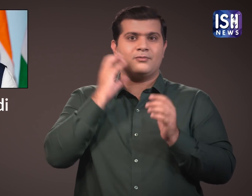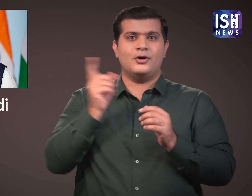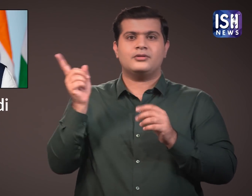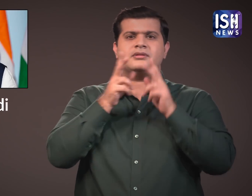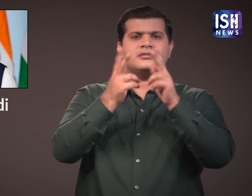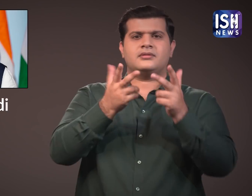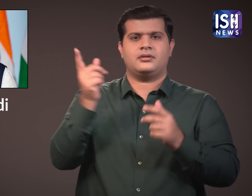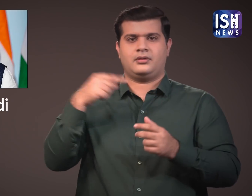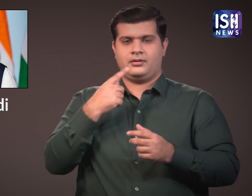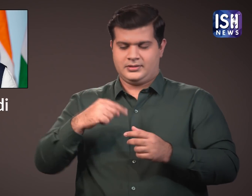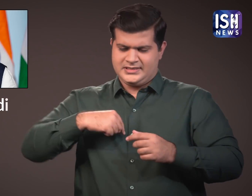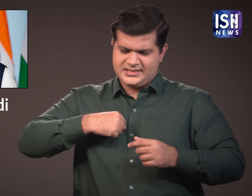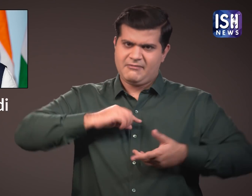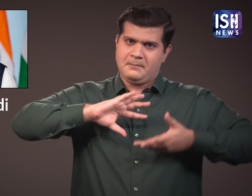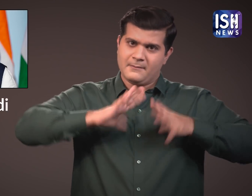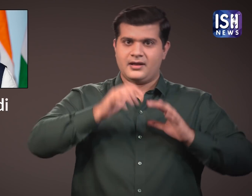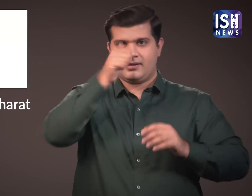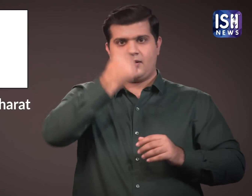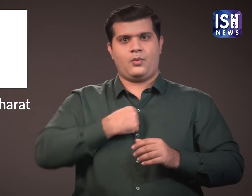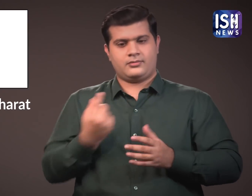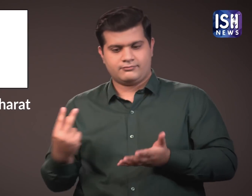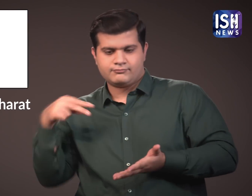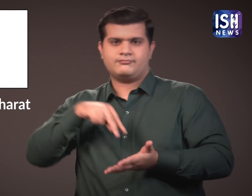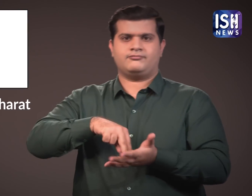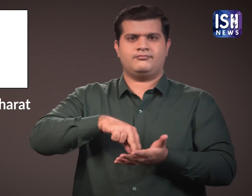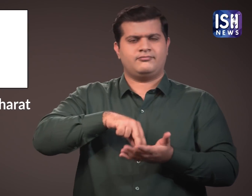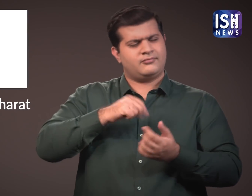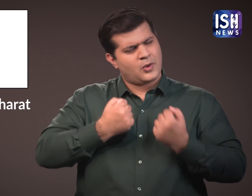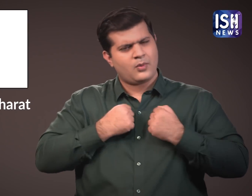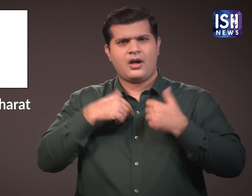Bharat initiative to make India a self-reliant economy.